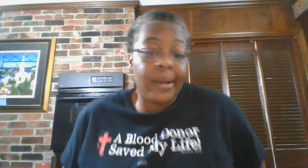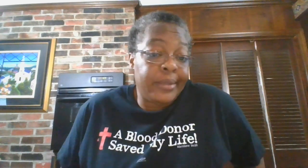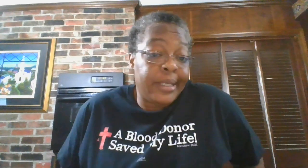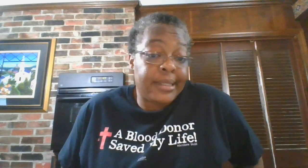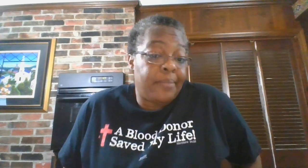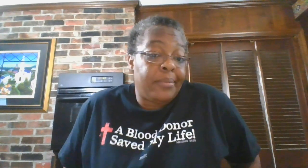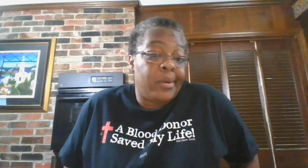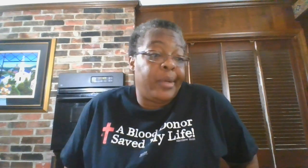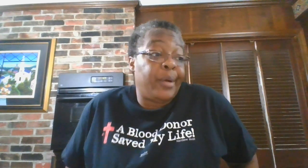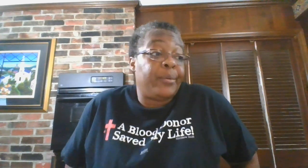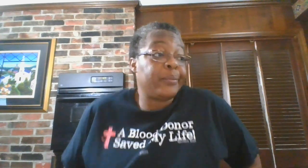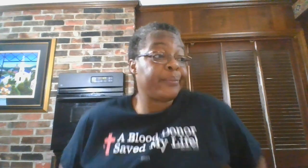don't guess I'm going to know.